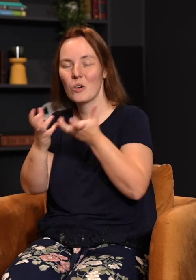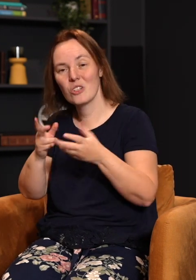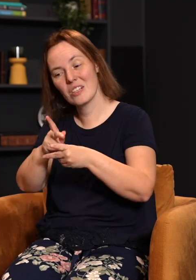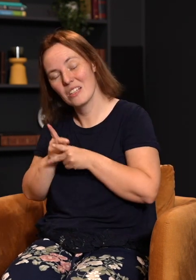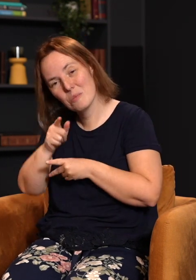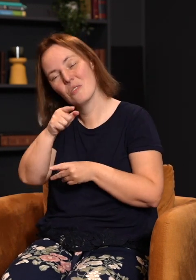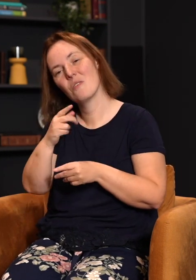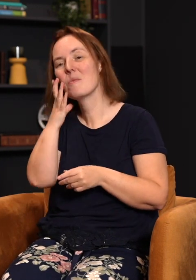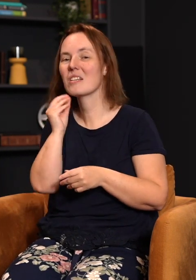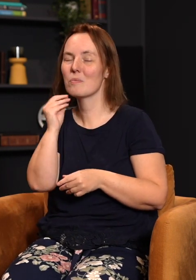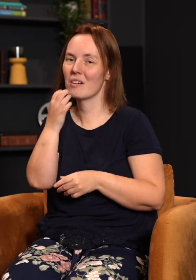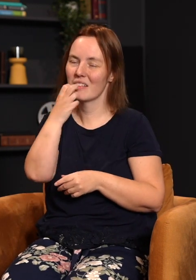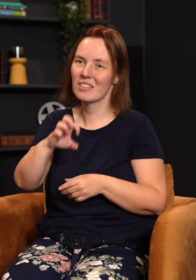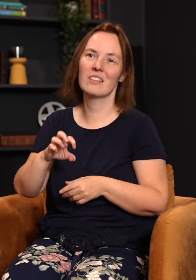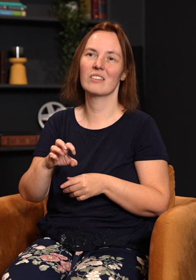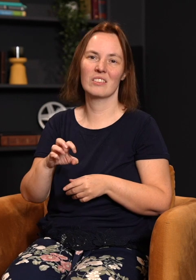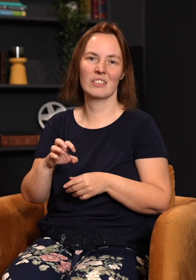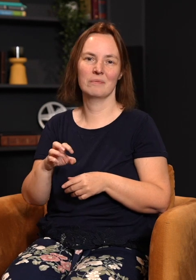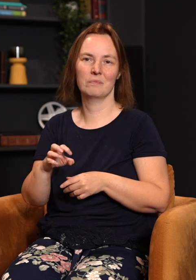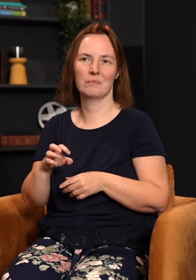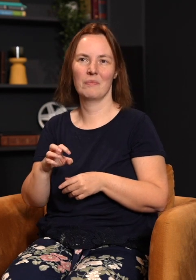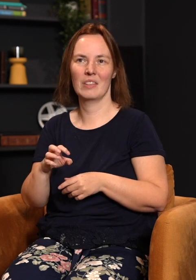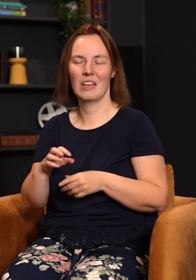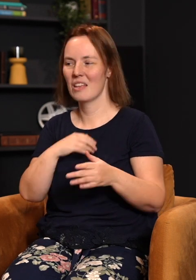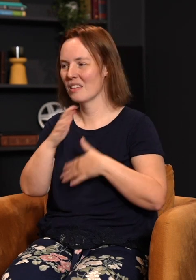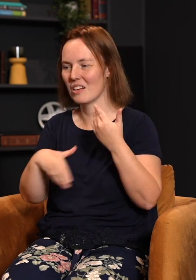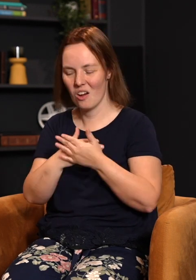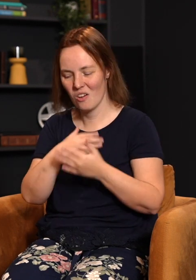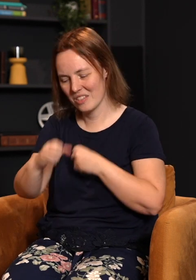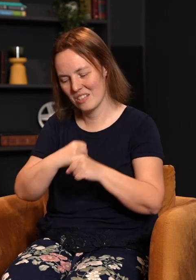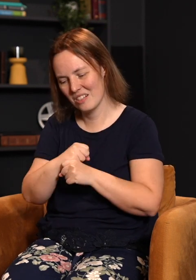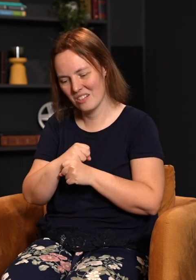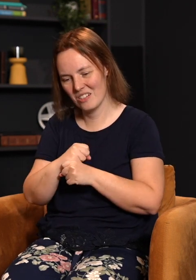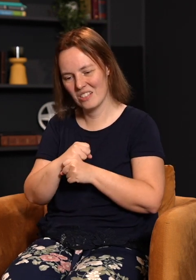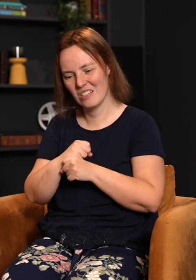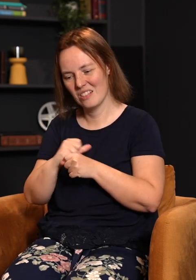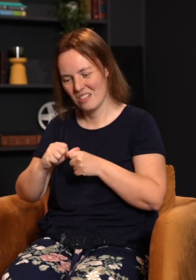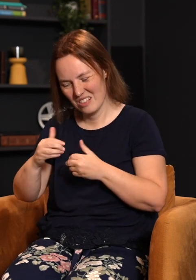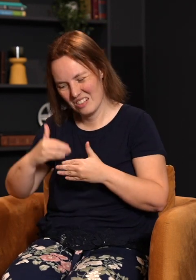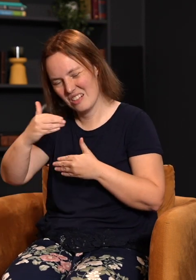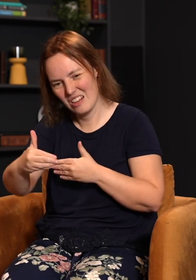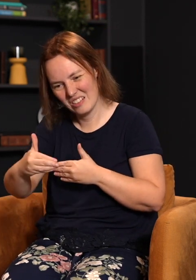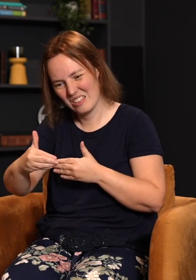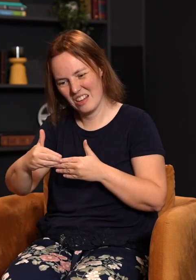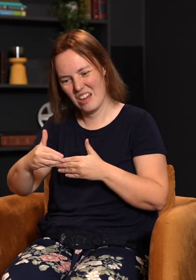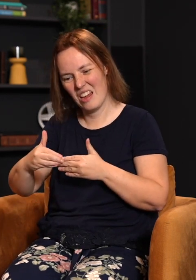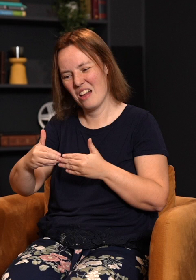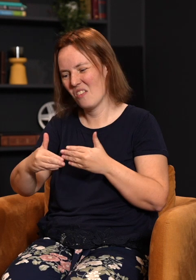the evil, because I don't want you to go out and sow your wild oats, and then all the years that follow have scars and damage and all these things you have to